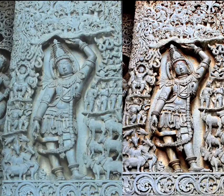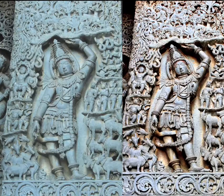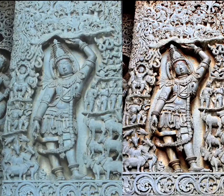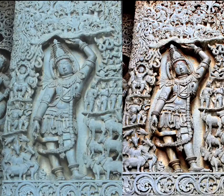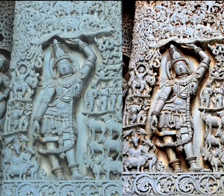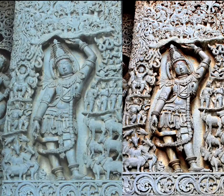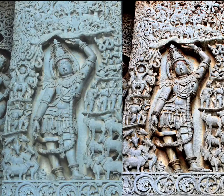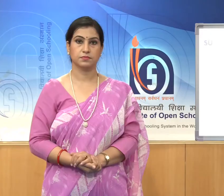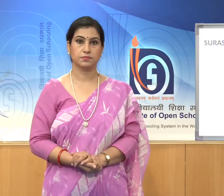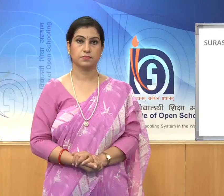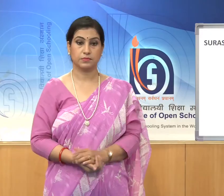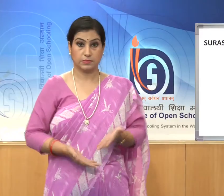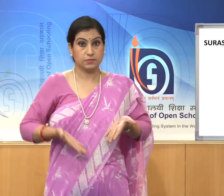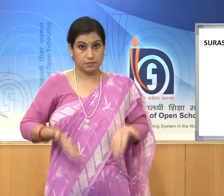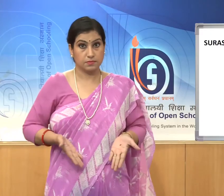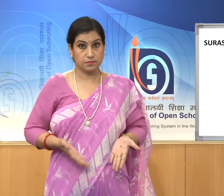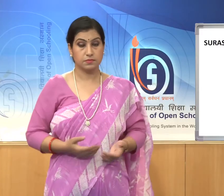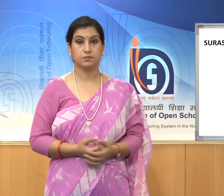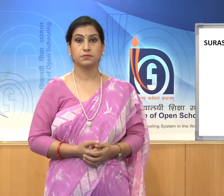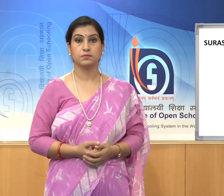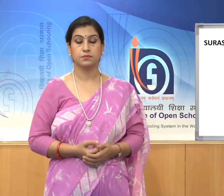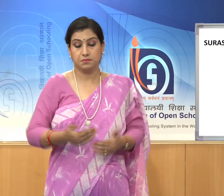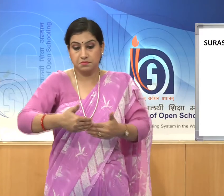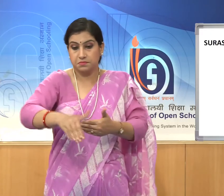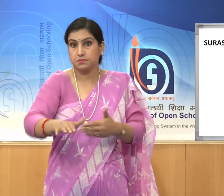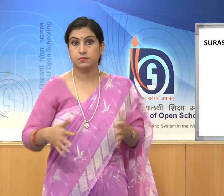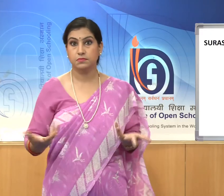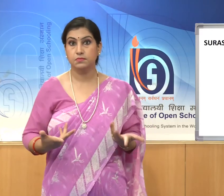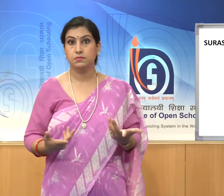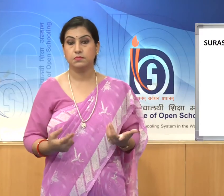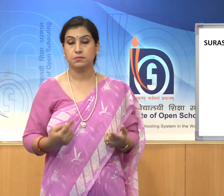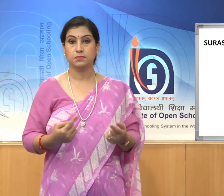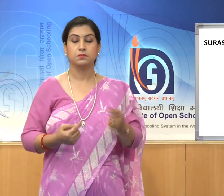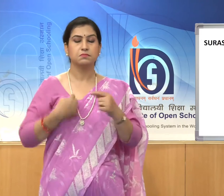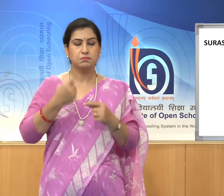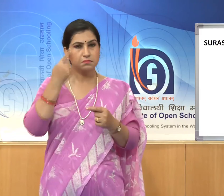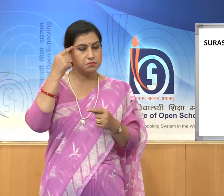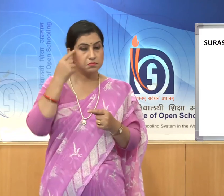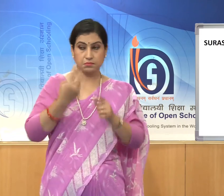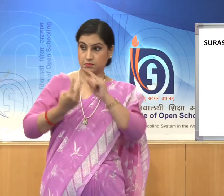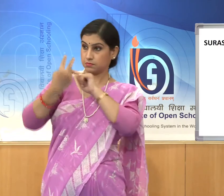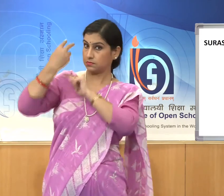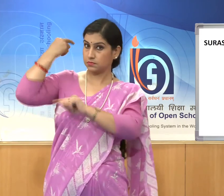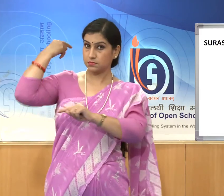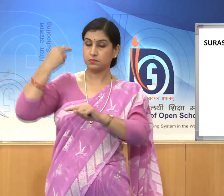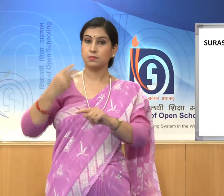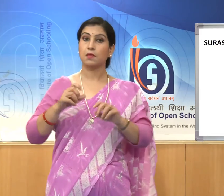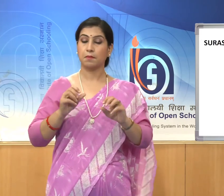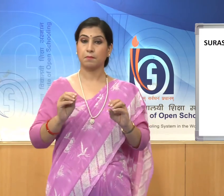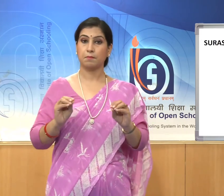Now, we are going to appreciate a beautiful statue